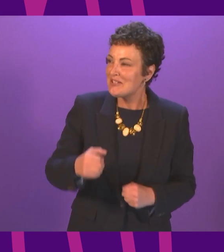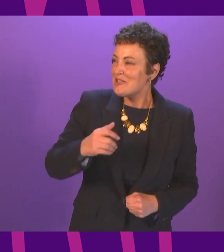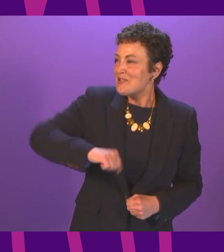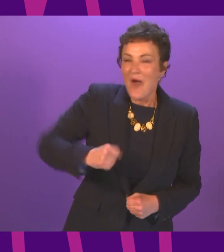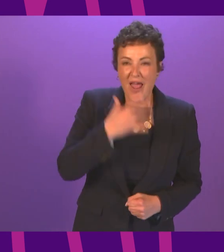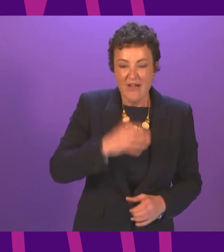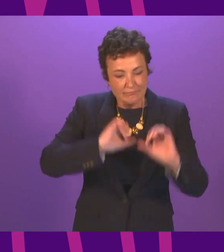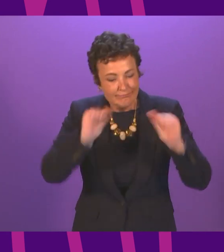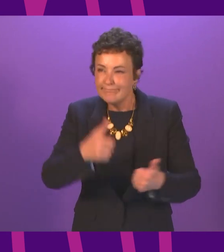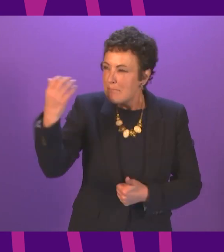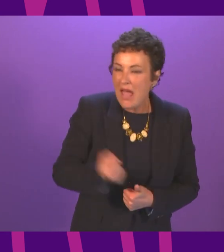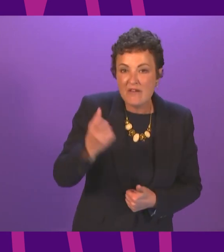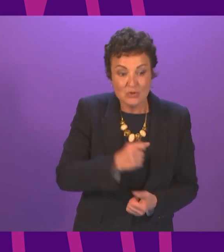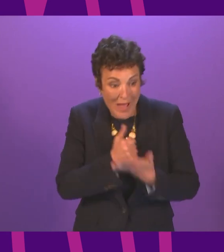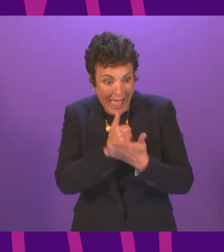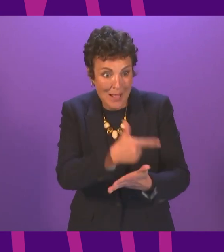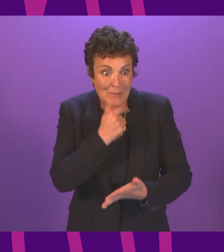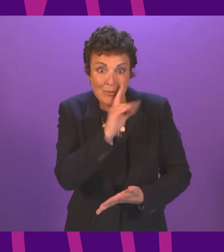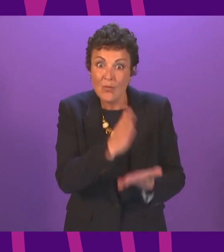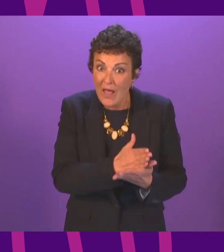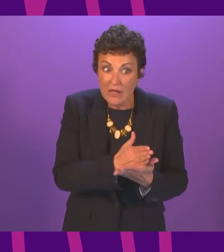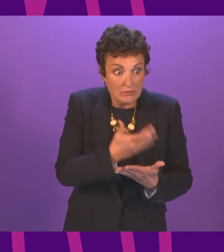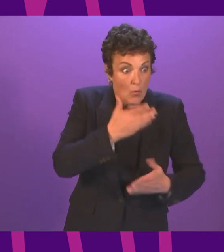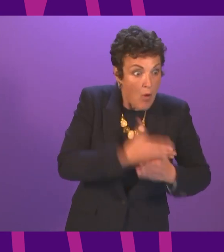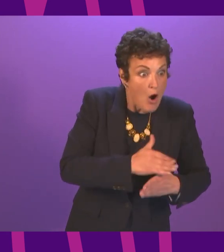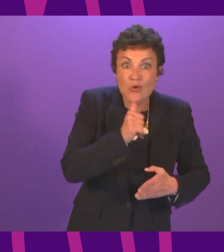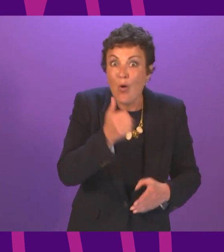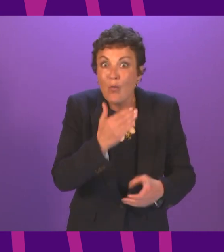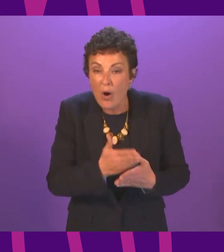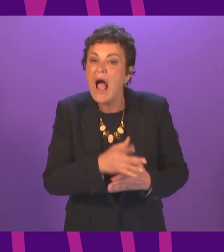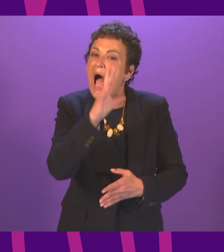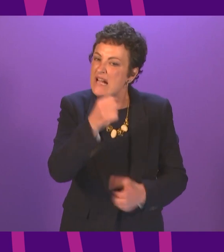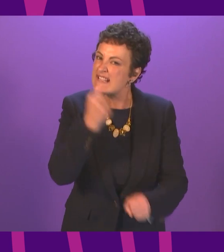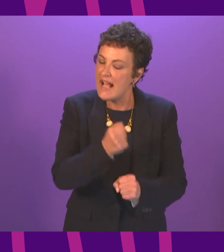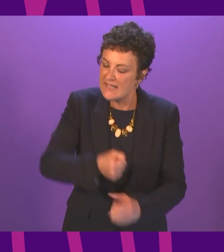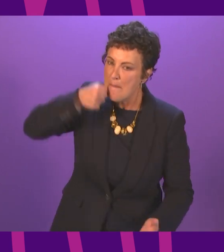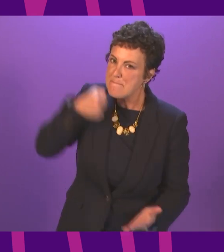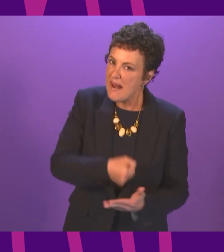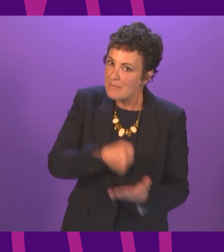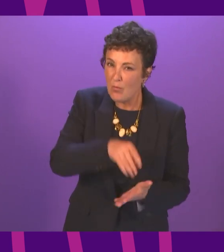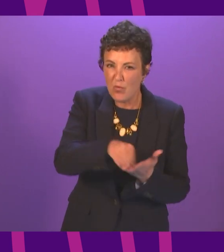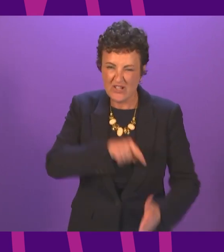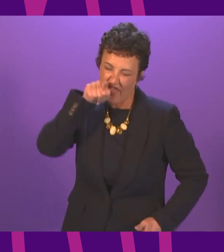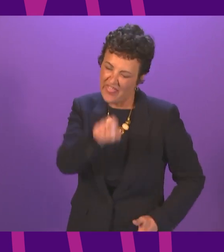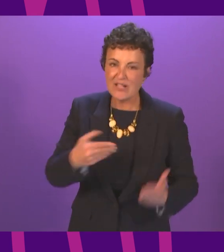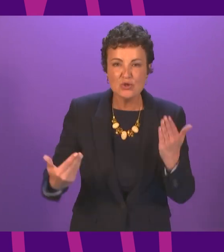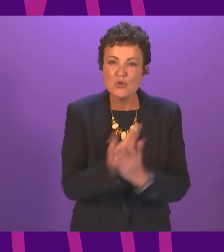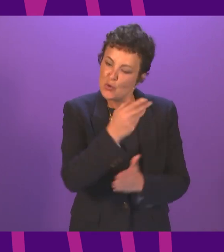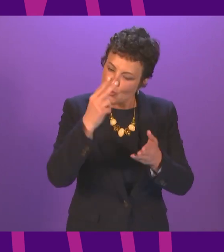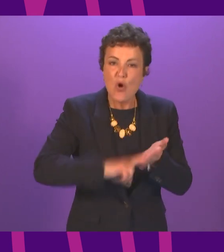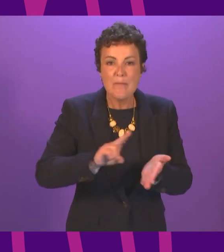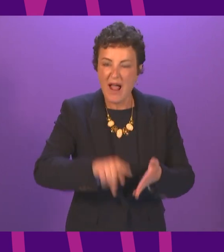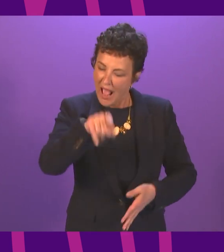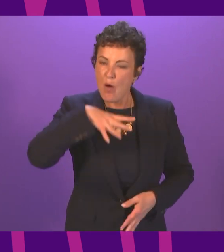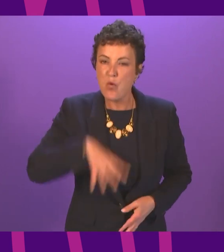security system that's there for people in and out of work and that guarantees a minimum income that's the new normal we need and